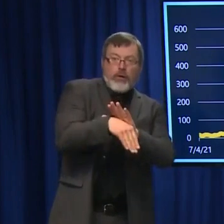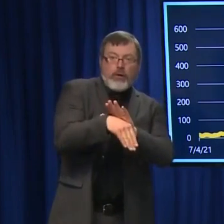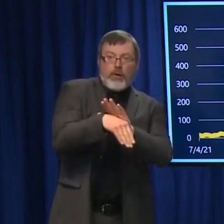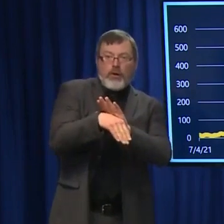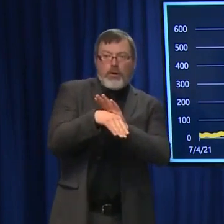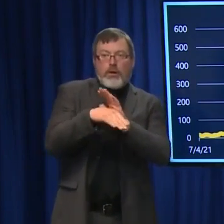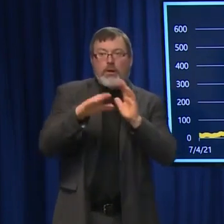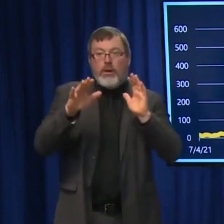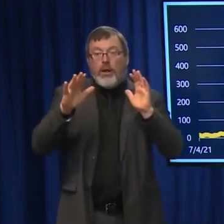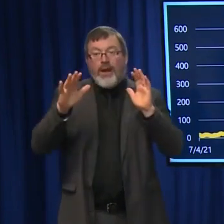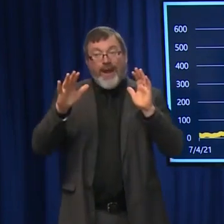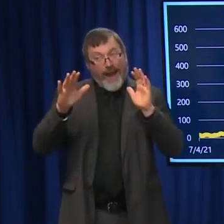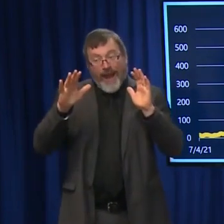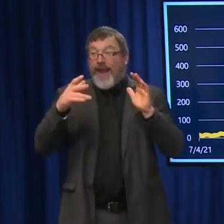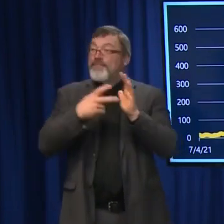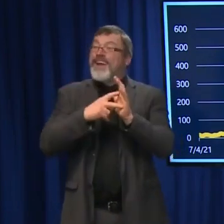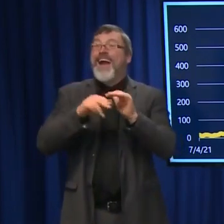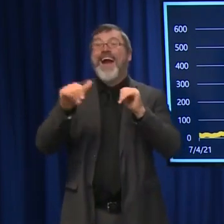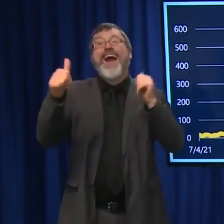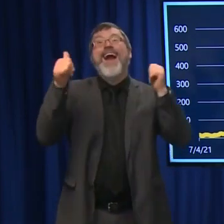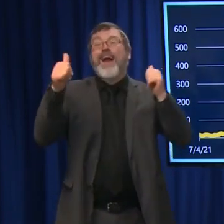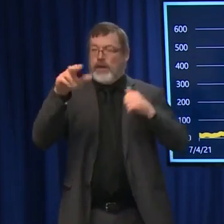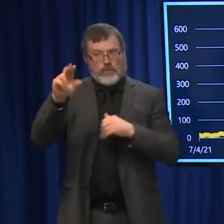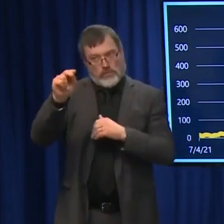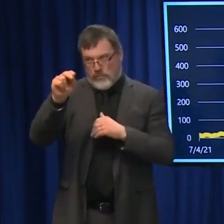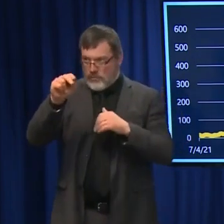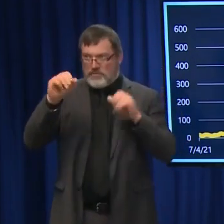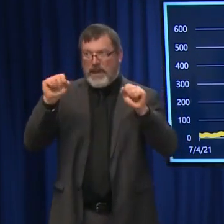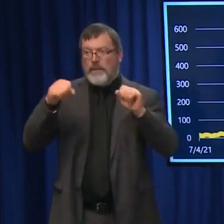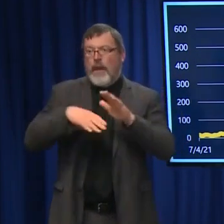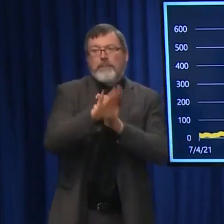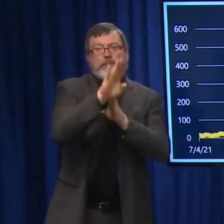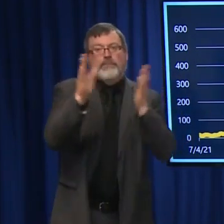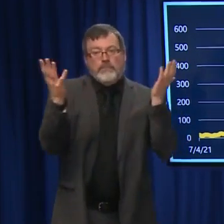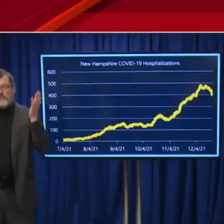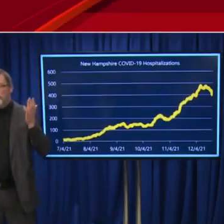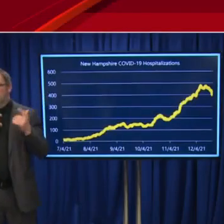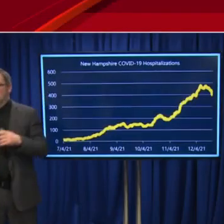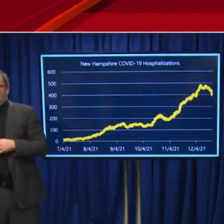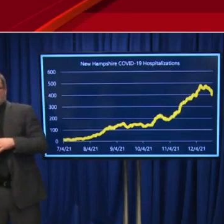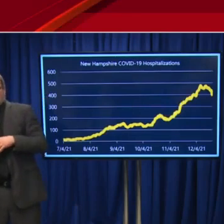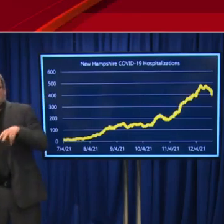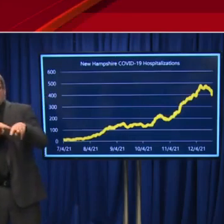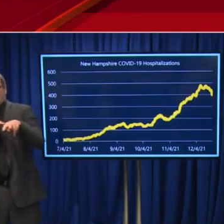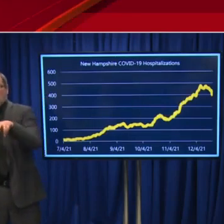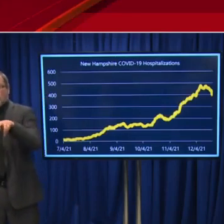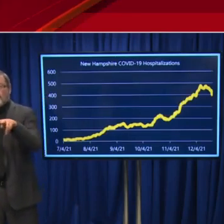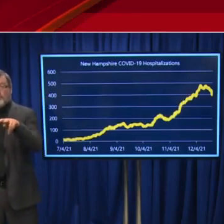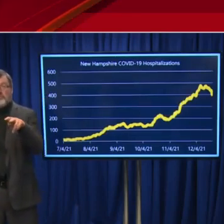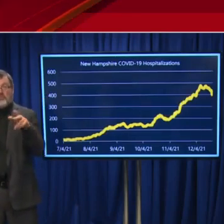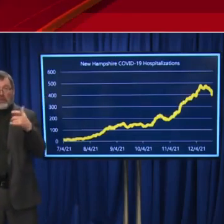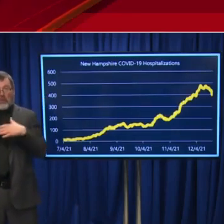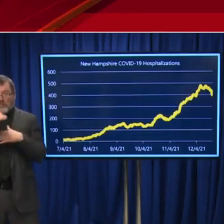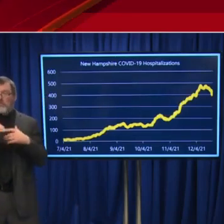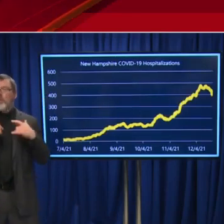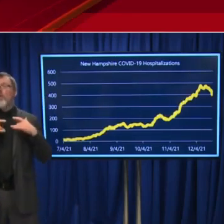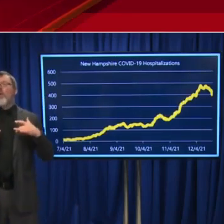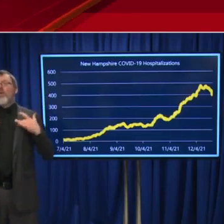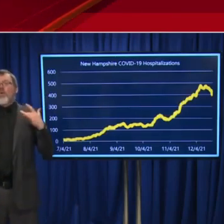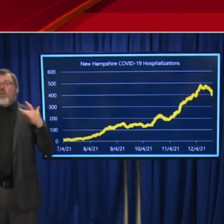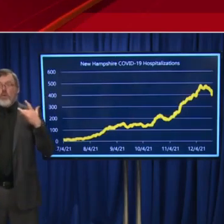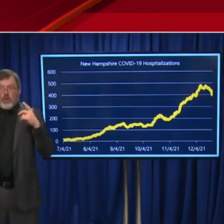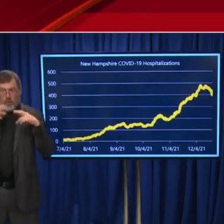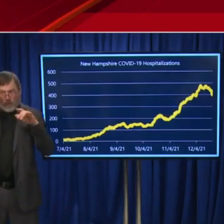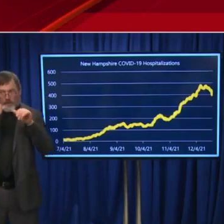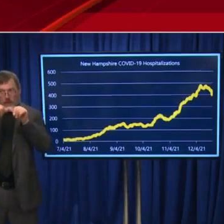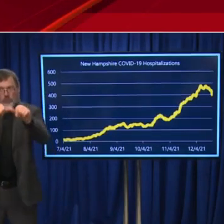course. But, again, we're not kind of in this type of phase, keep going up. We seem to have kind of hit a bit of a peak here. And hopefully it's on a